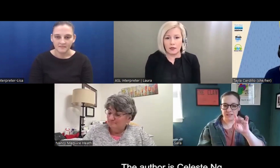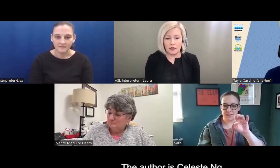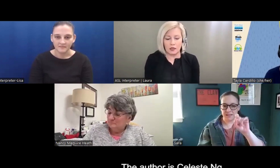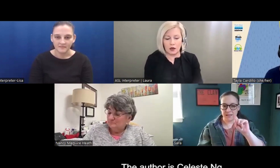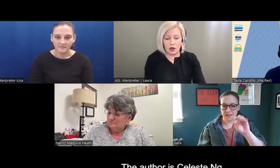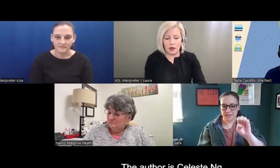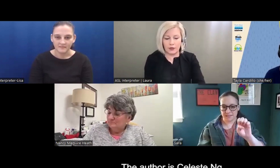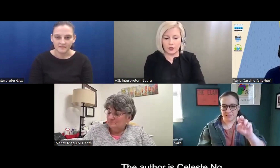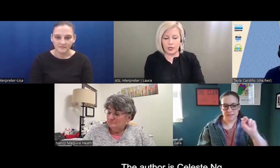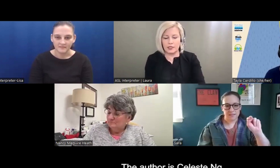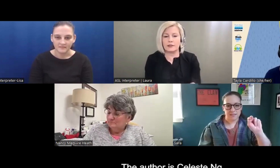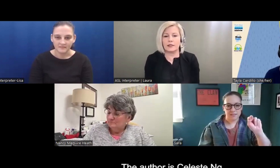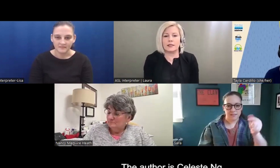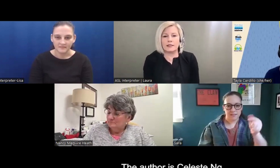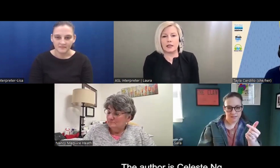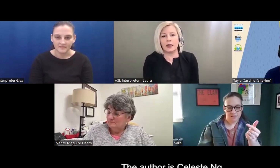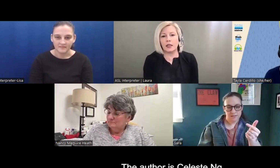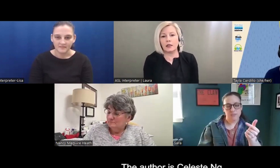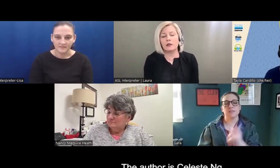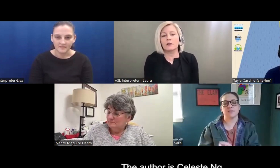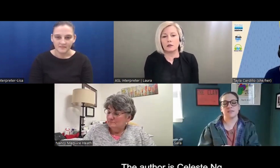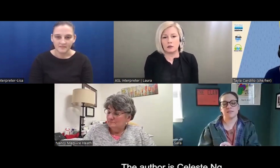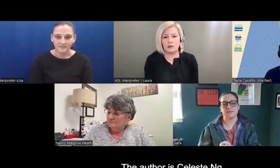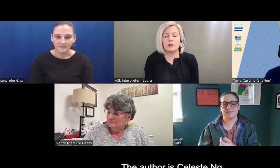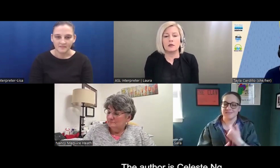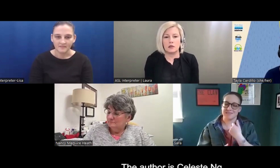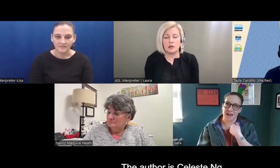And the author is Celeste Ng.